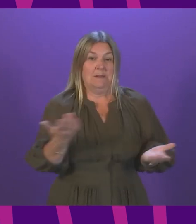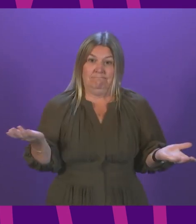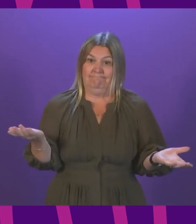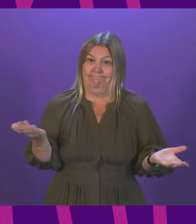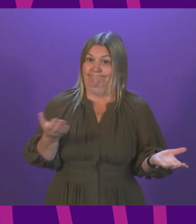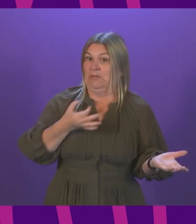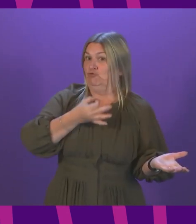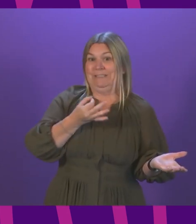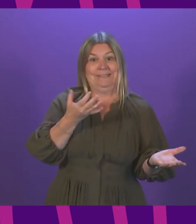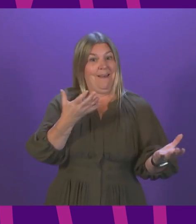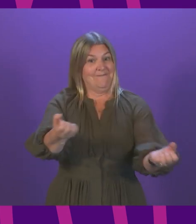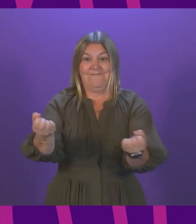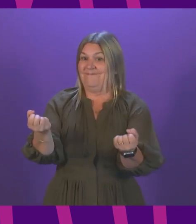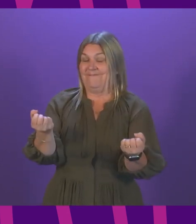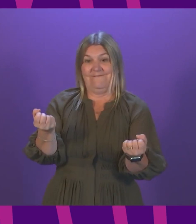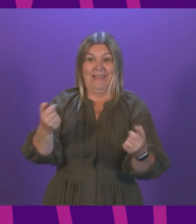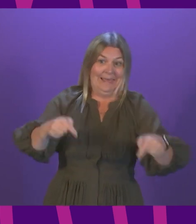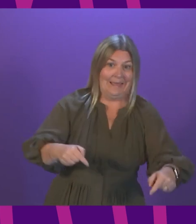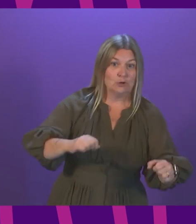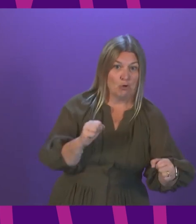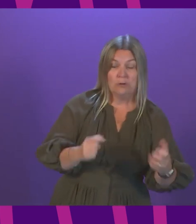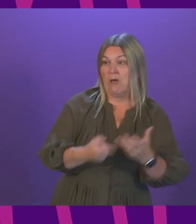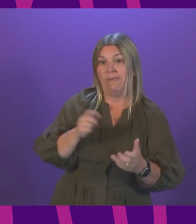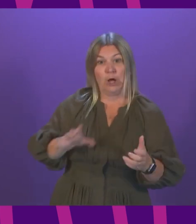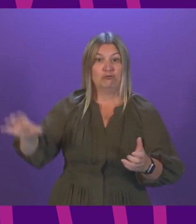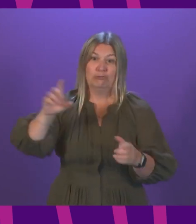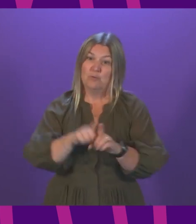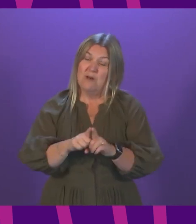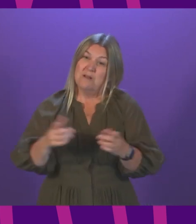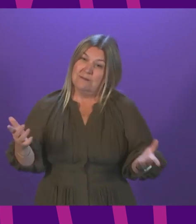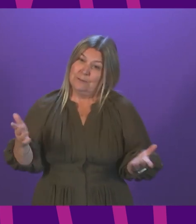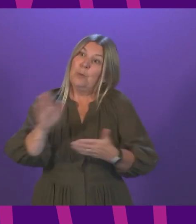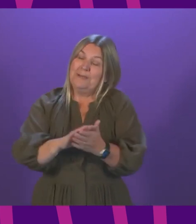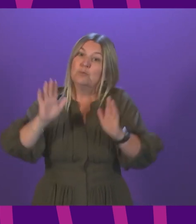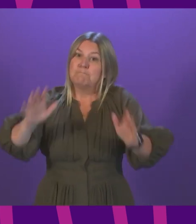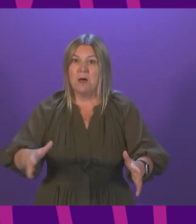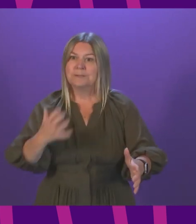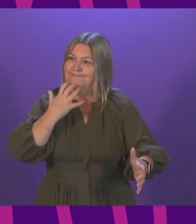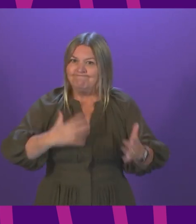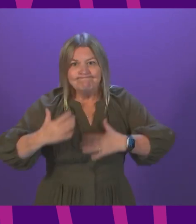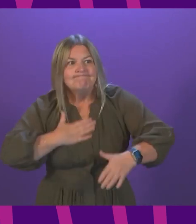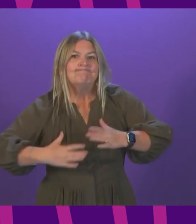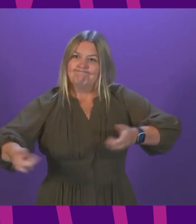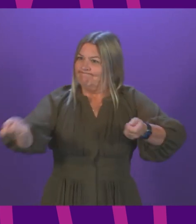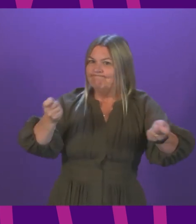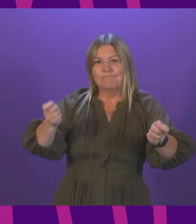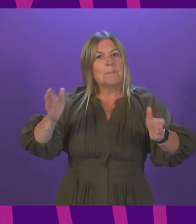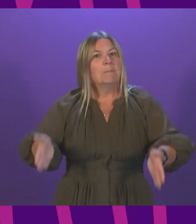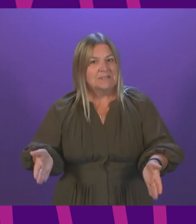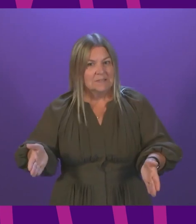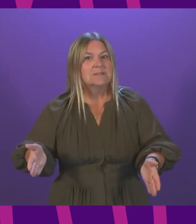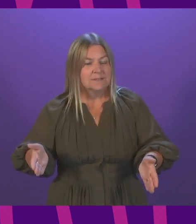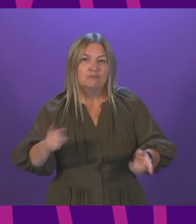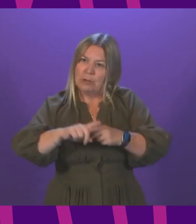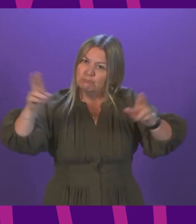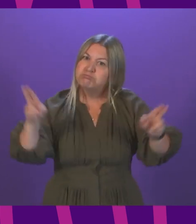as there is in all countries, that cases will rise again. That is a risk we must do everything possible to guard against and seek to mitigate as